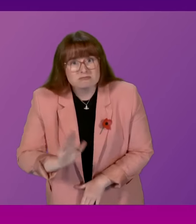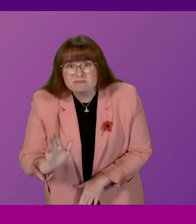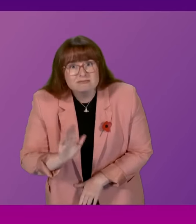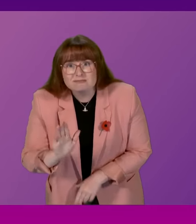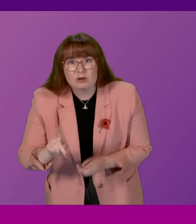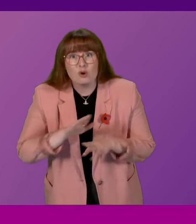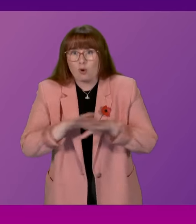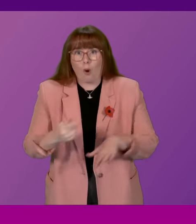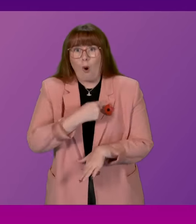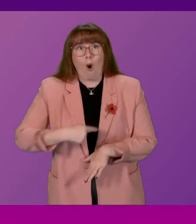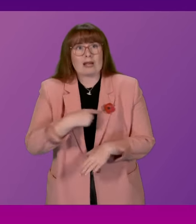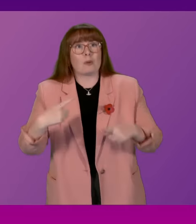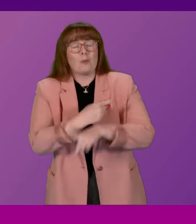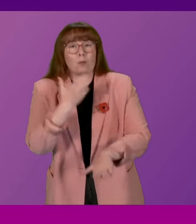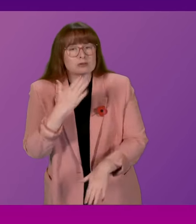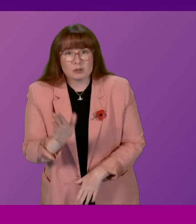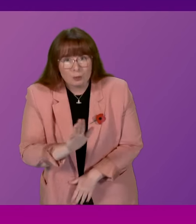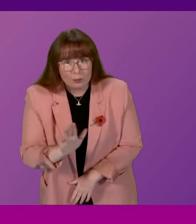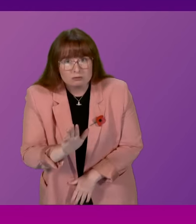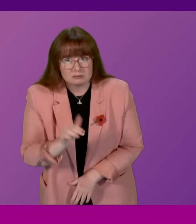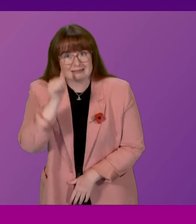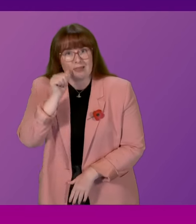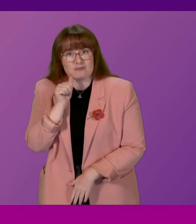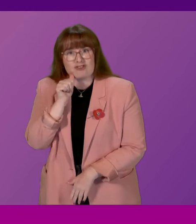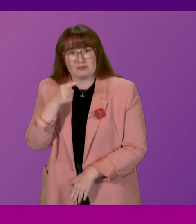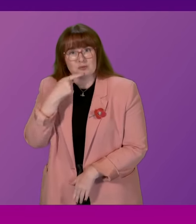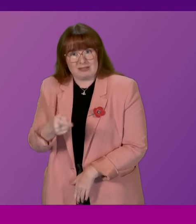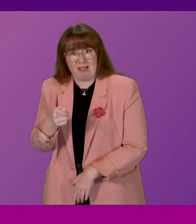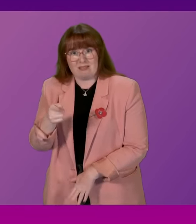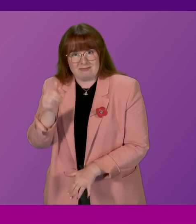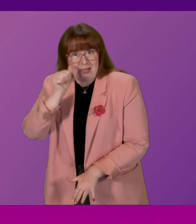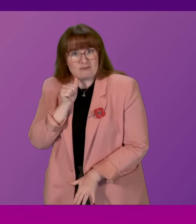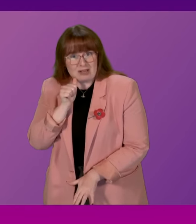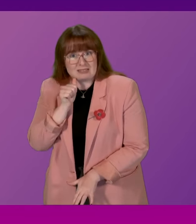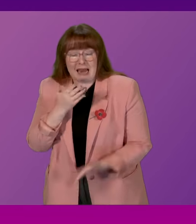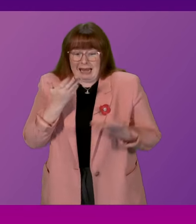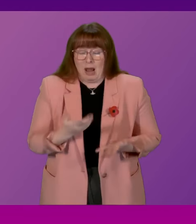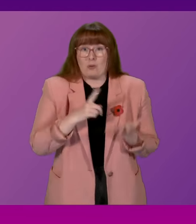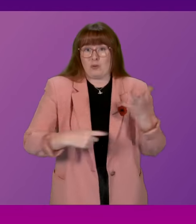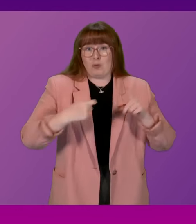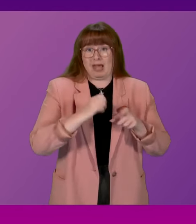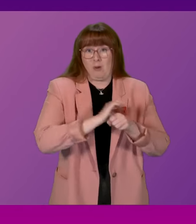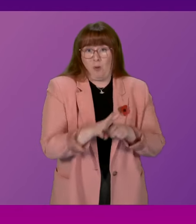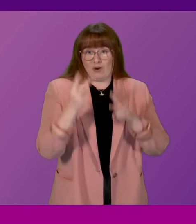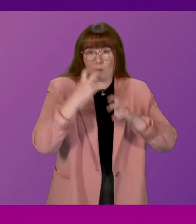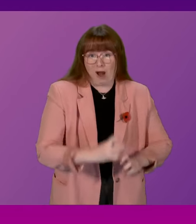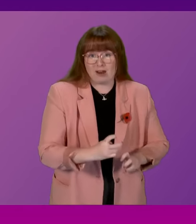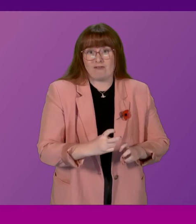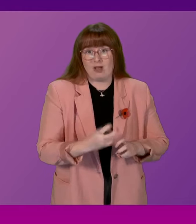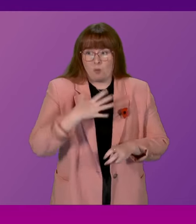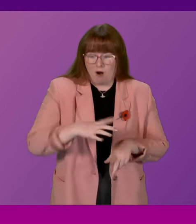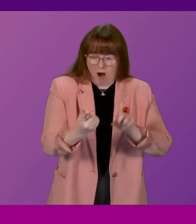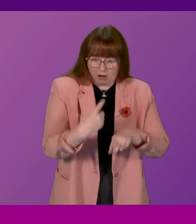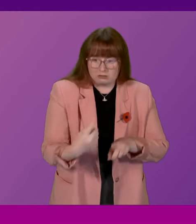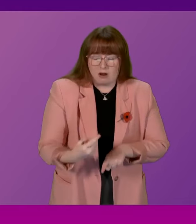an honest mistake, it was deliberate. Now the UK COVID inquiry, tasked with getting answers